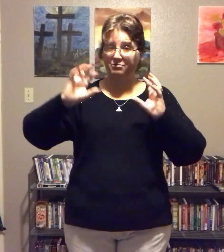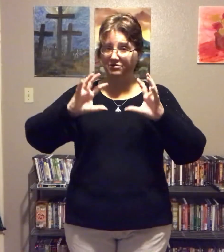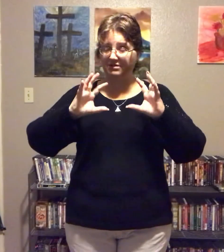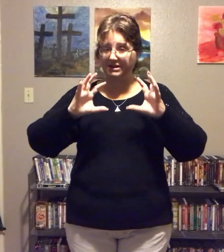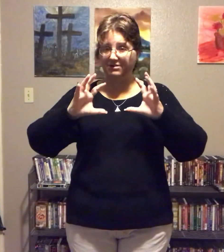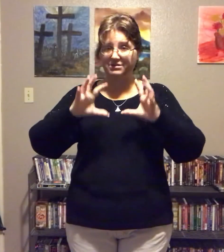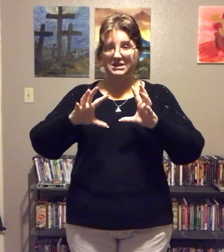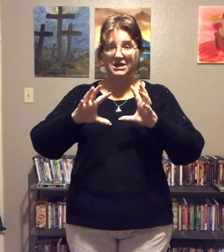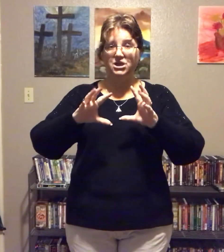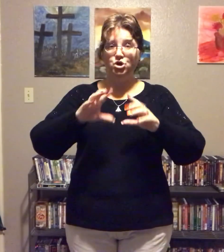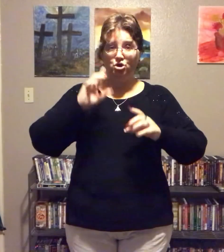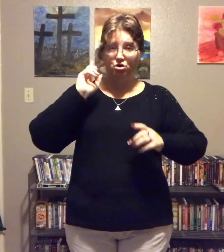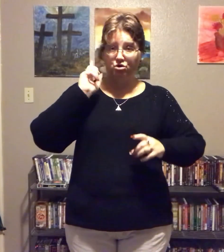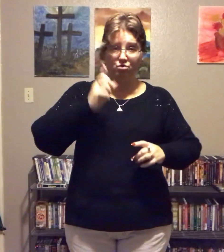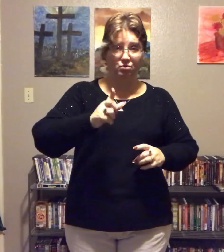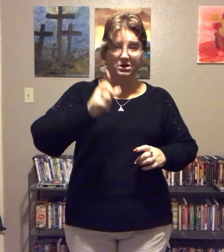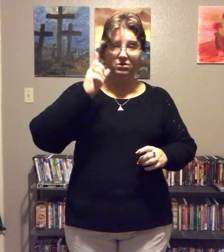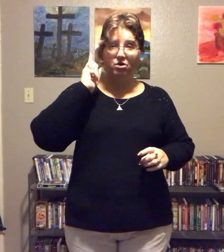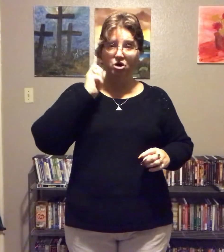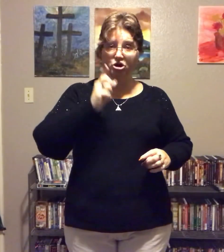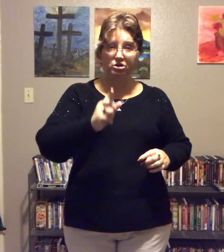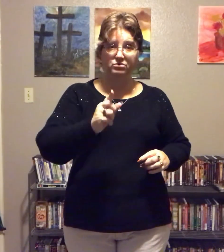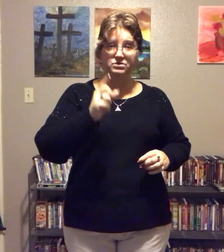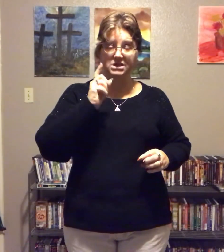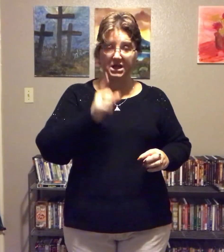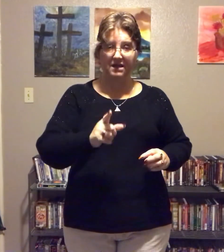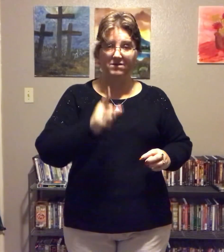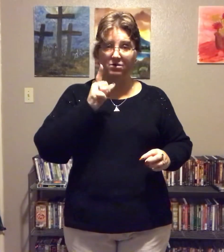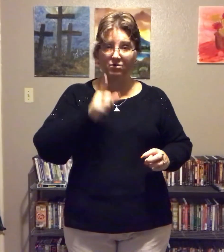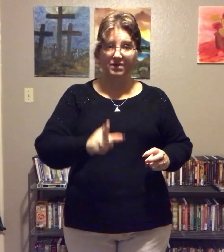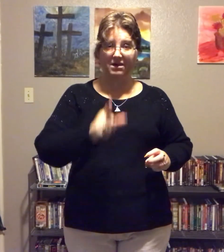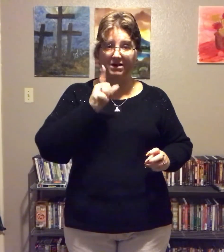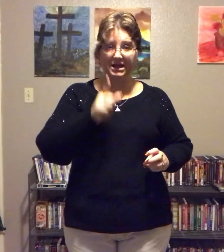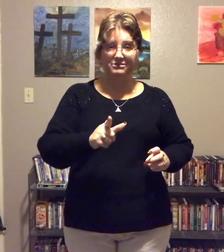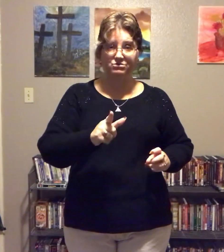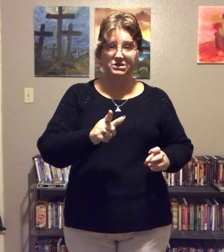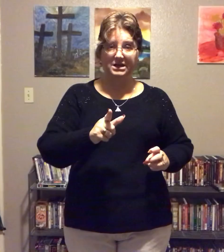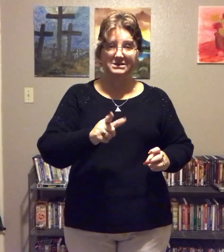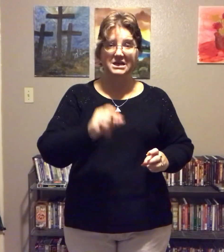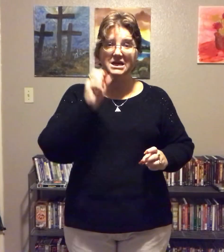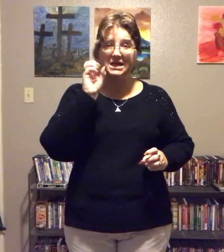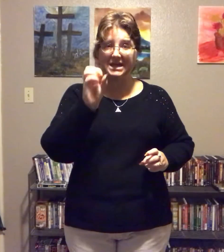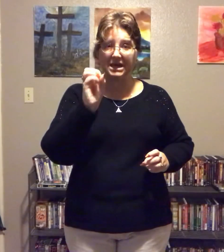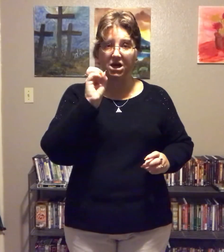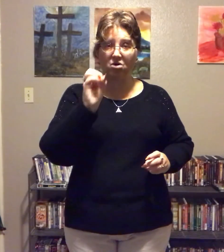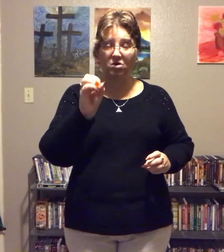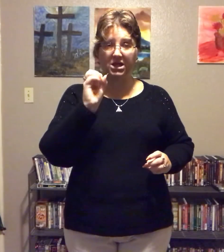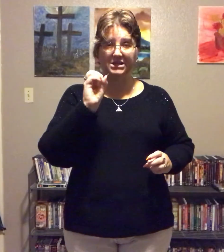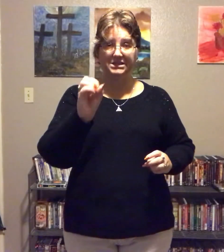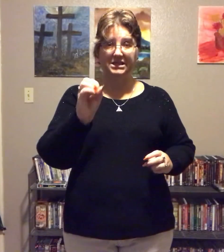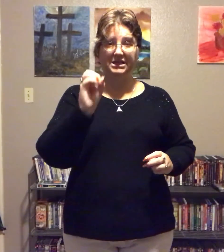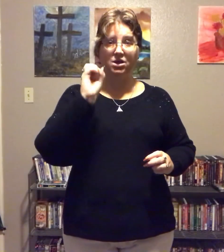% guarantee. You will lose, even without exercise. Guaranteed.